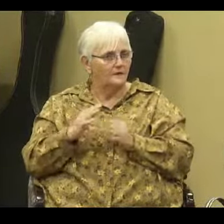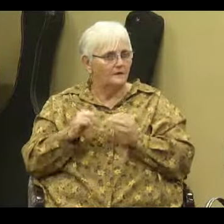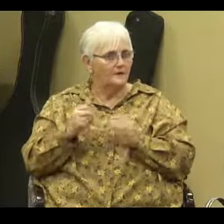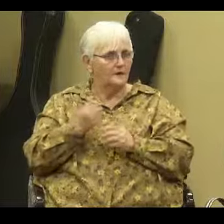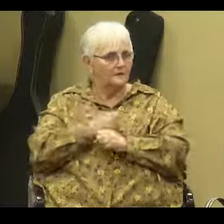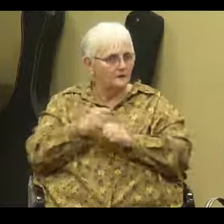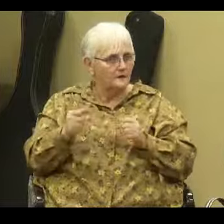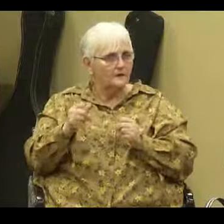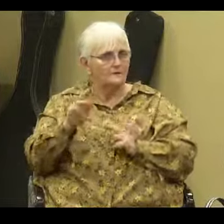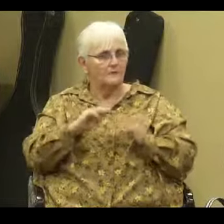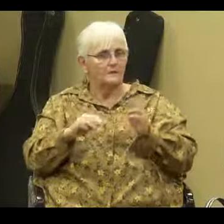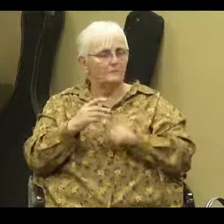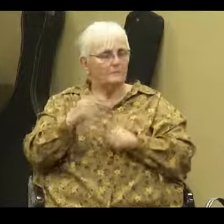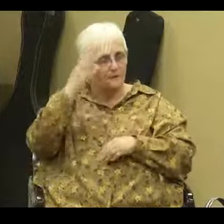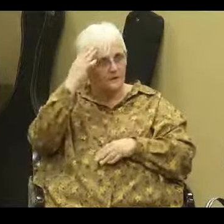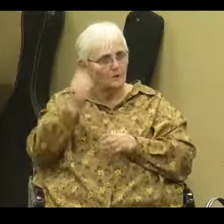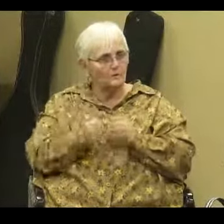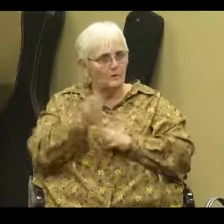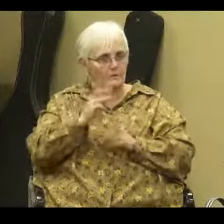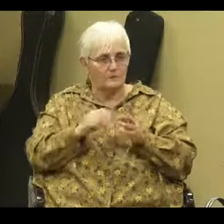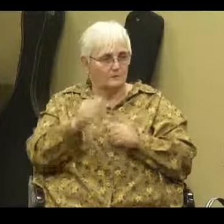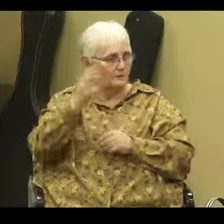that most people don't know the things of God.